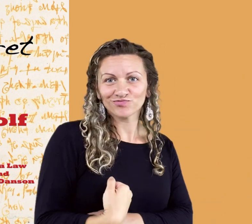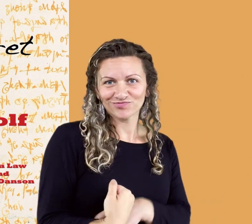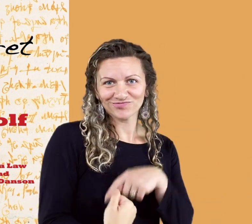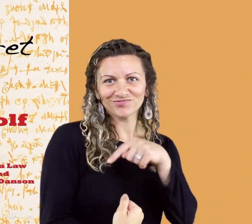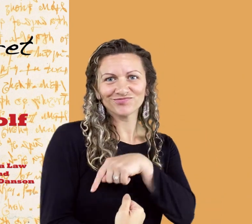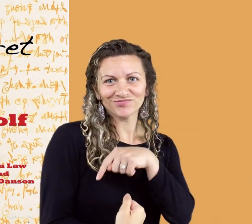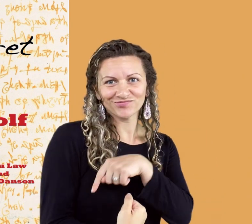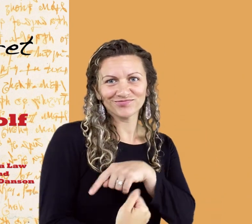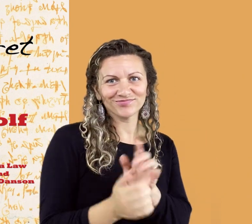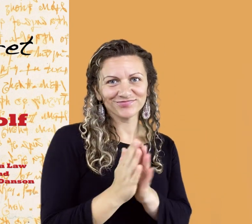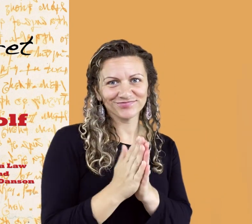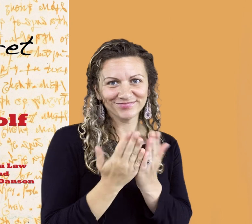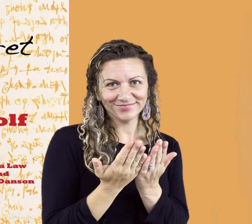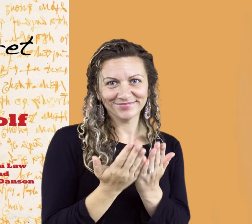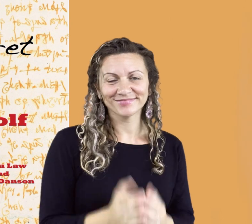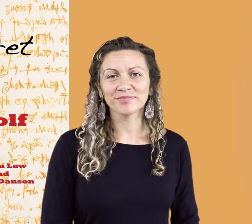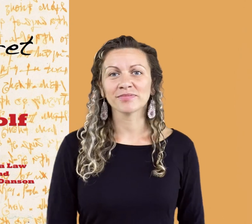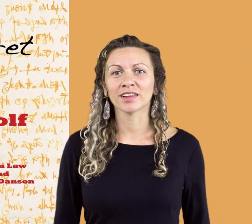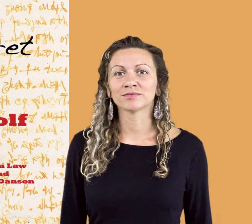Wolf has his diary tucked under his arm.